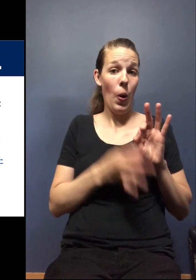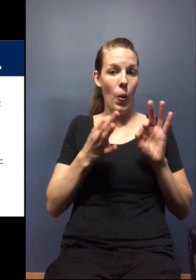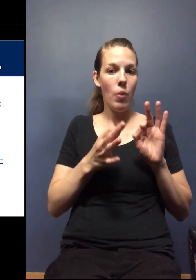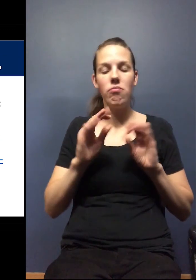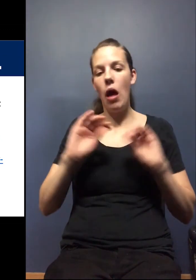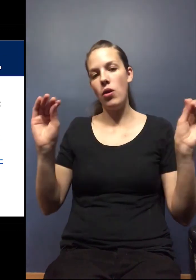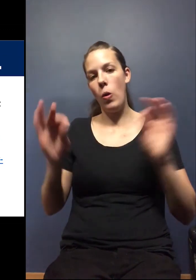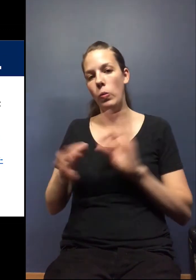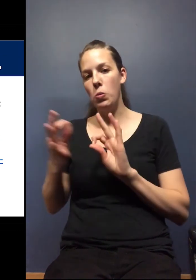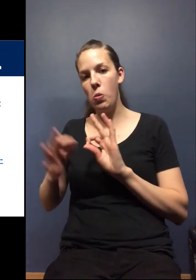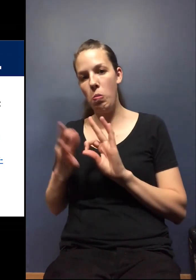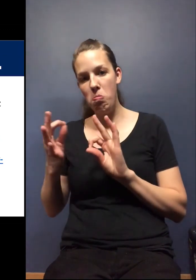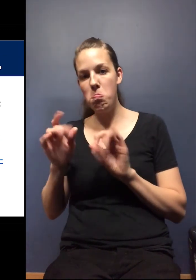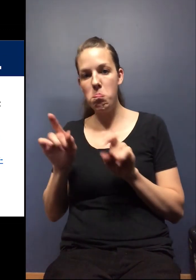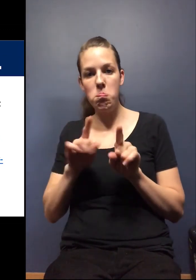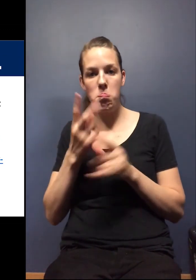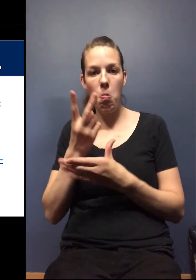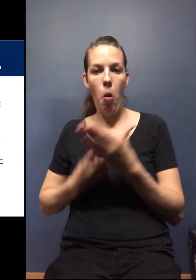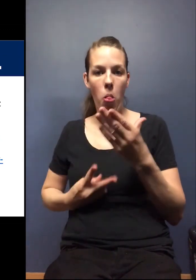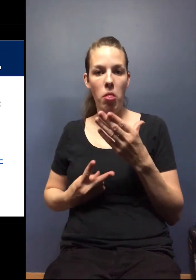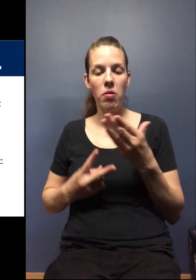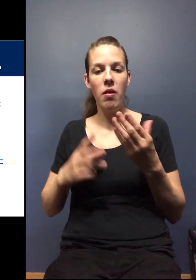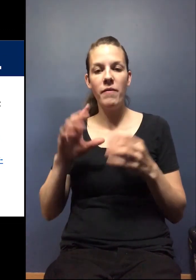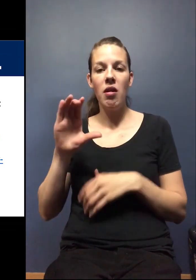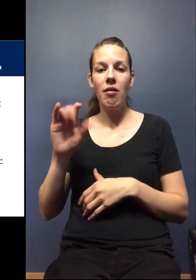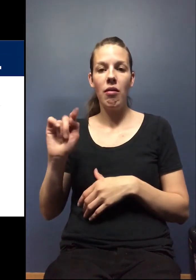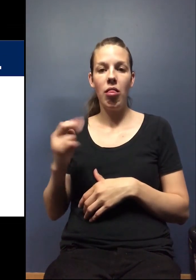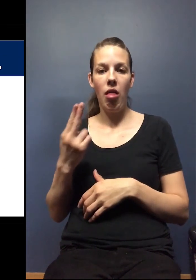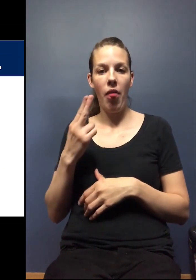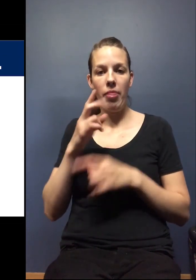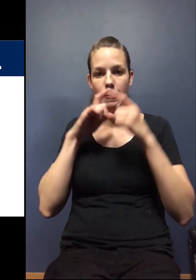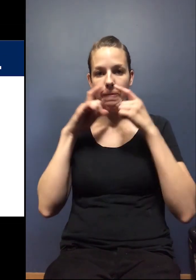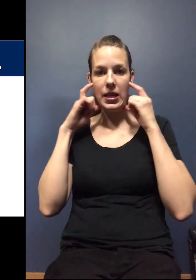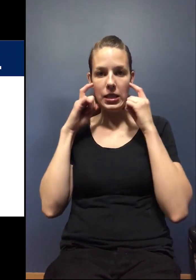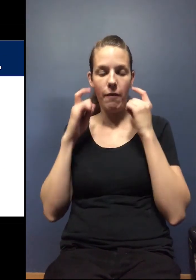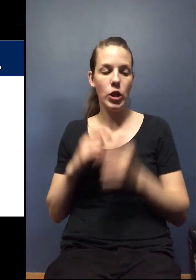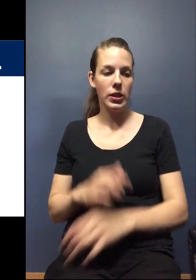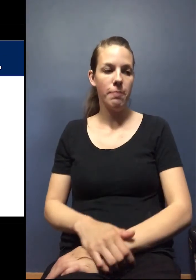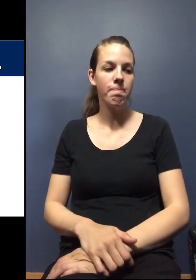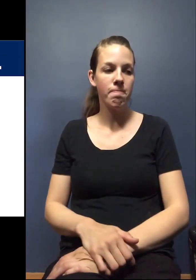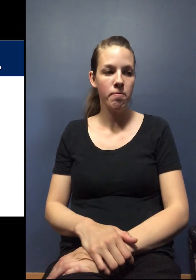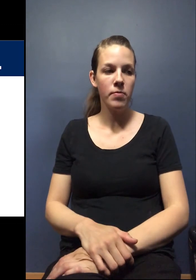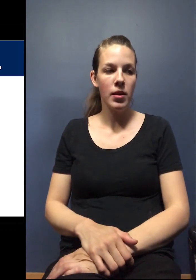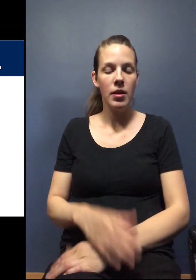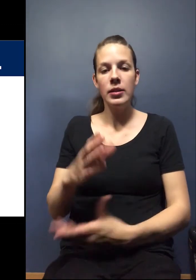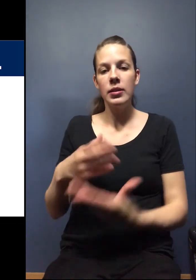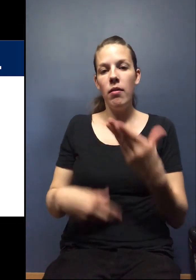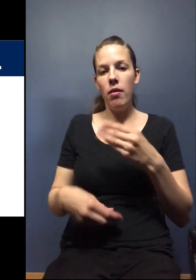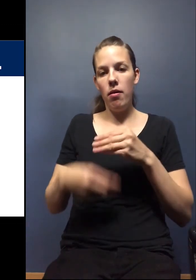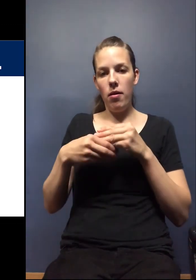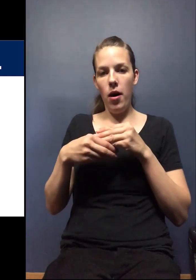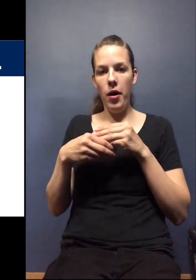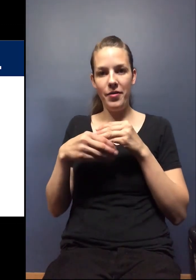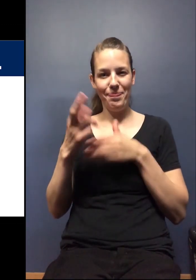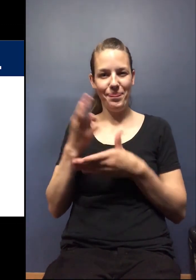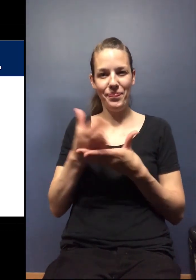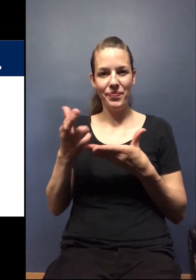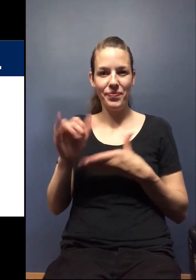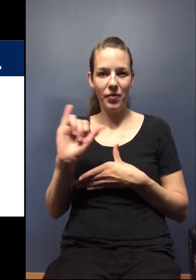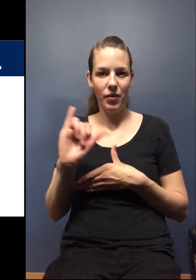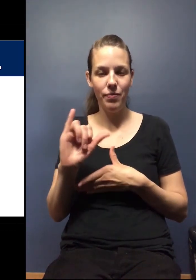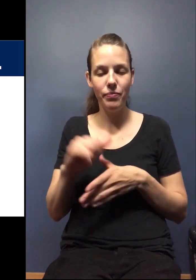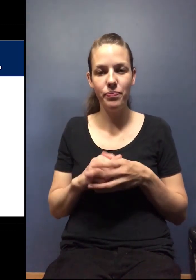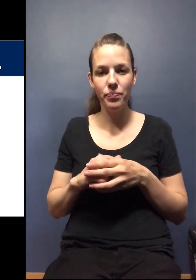no sew, uh, versions of those cloth face coverings. And then there's some additional resources